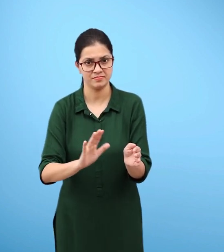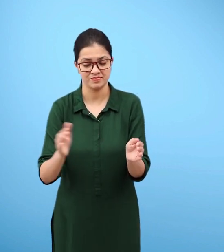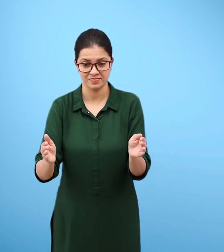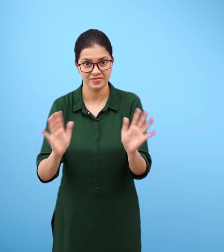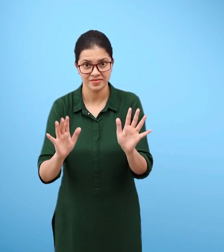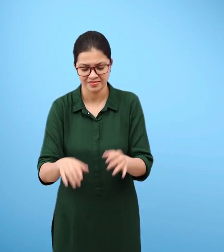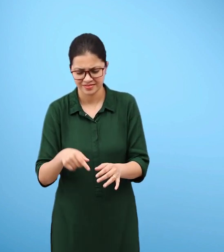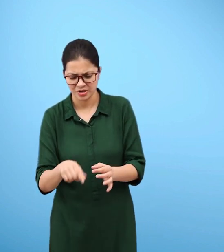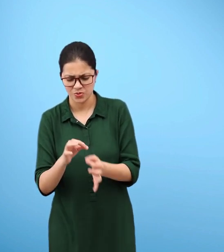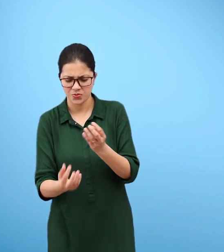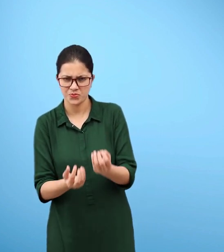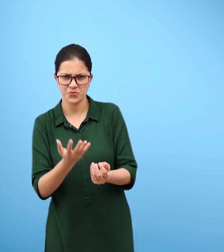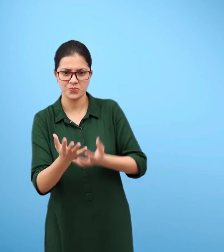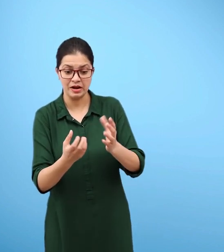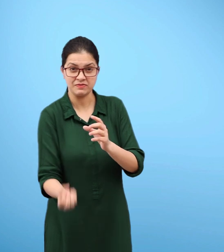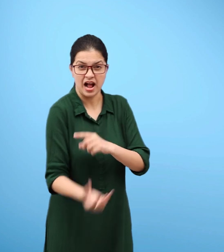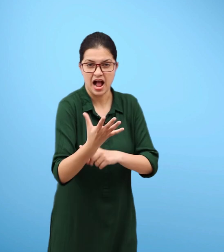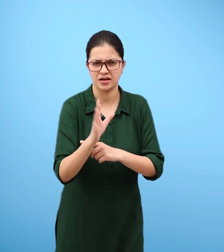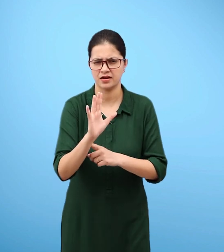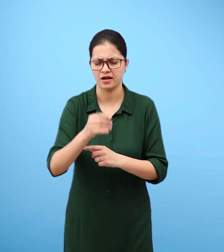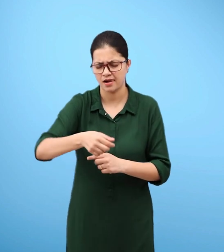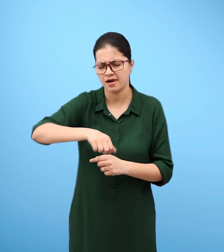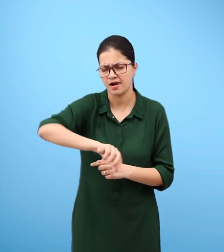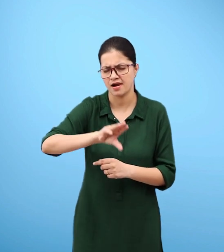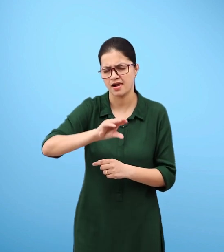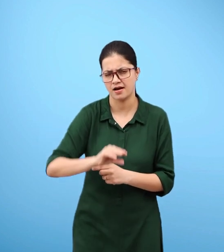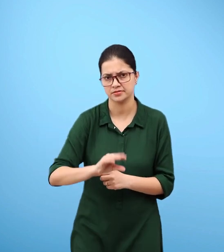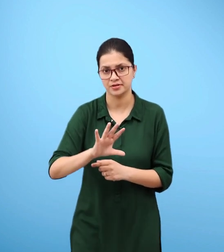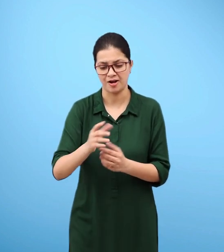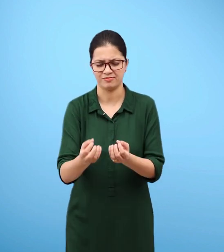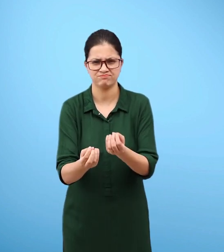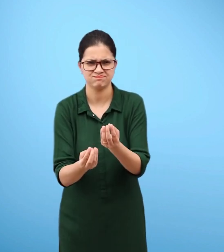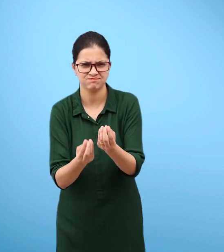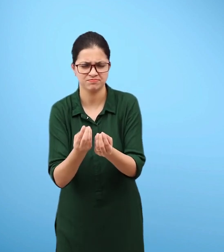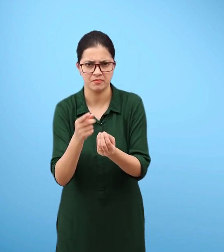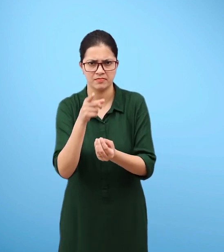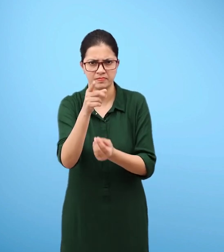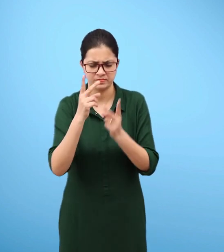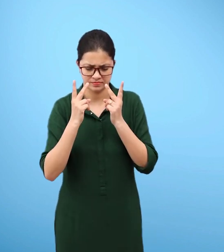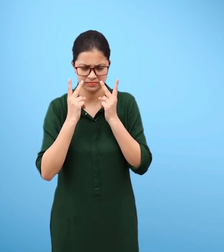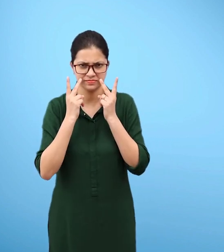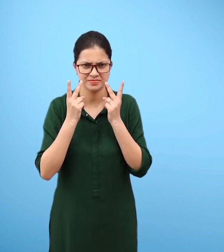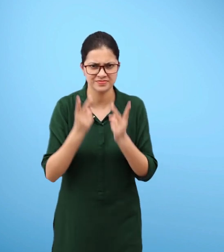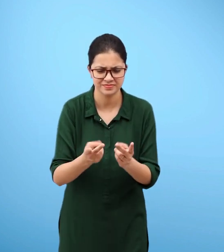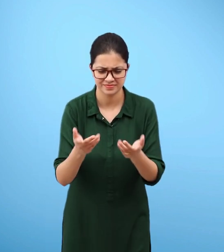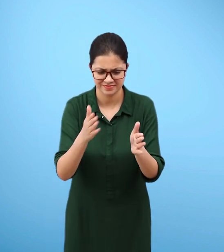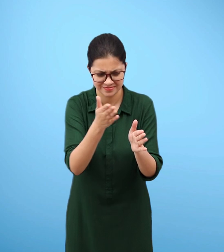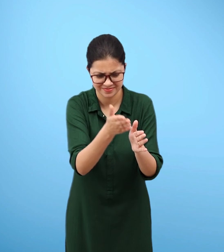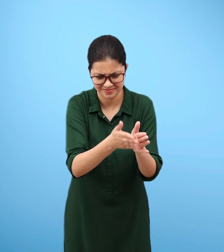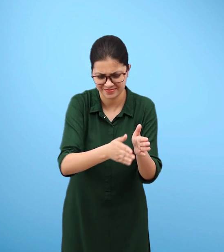Heat it slowly on a tripod stand. Well, before the water begins to boil, look carefully at the inner